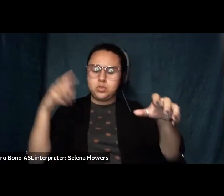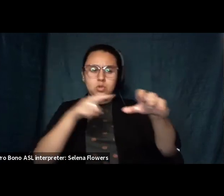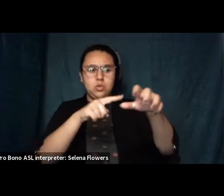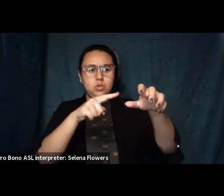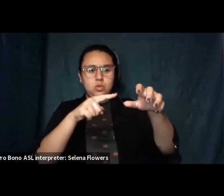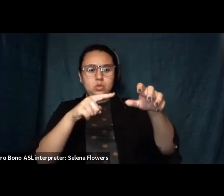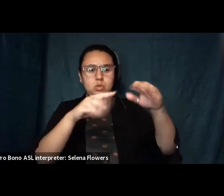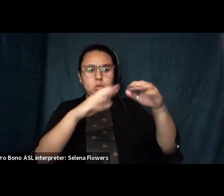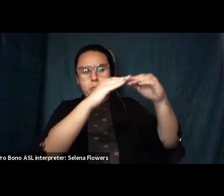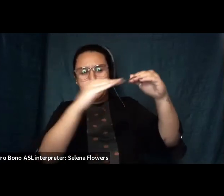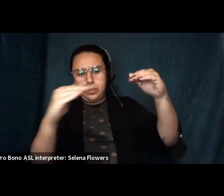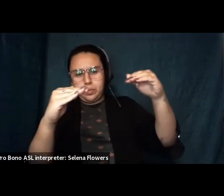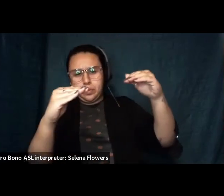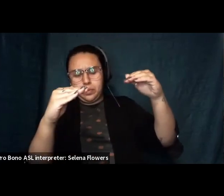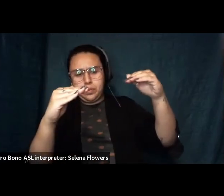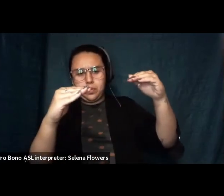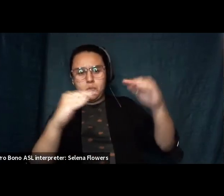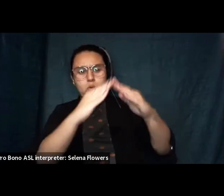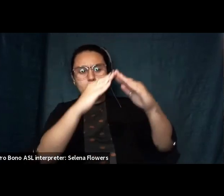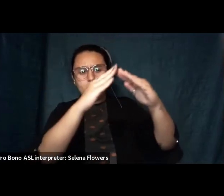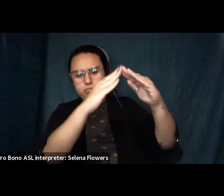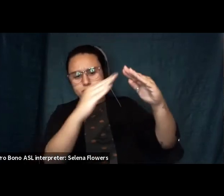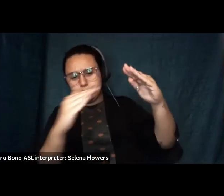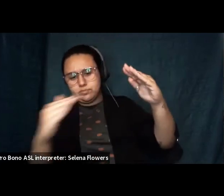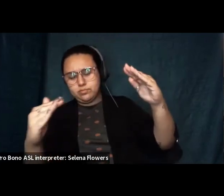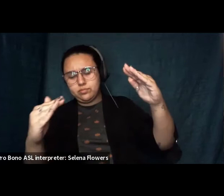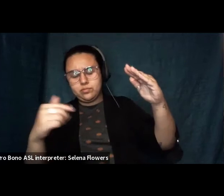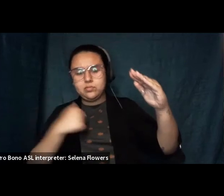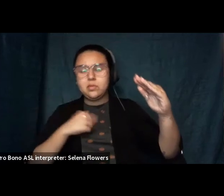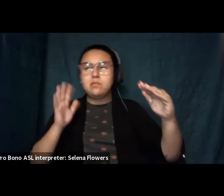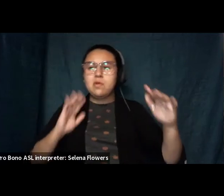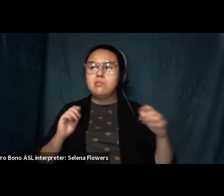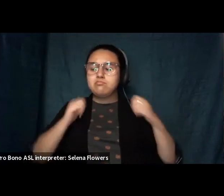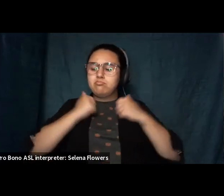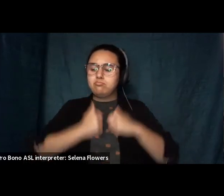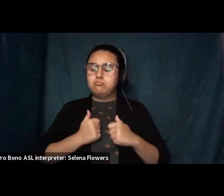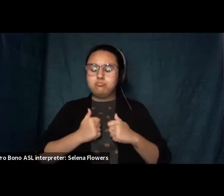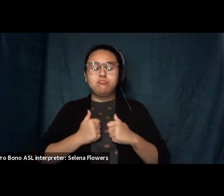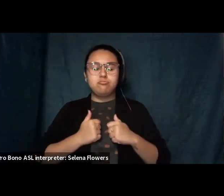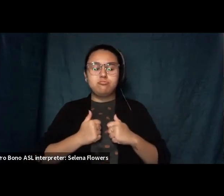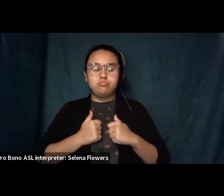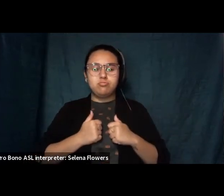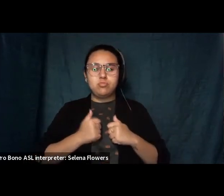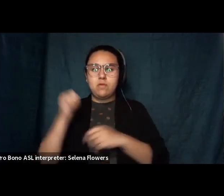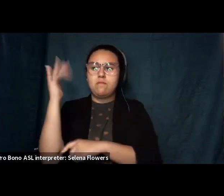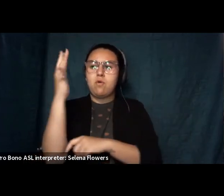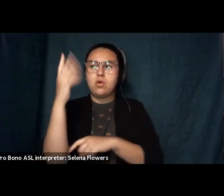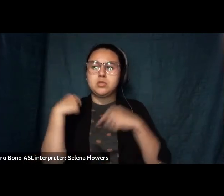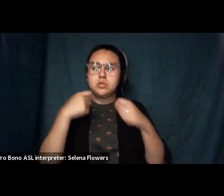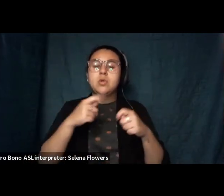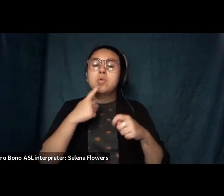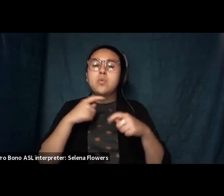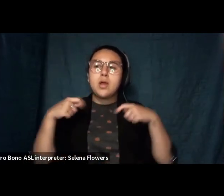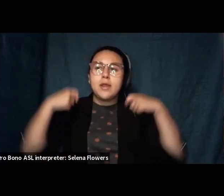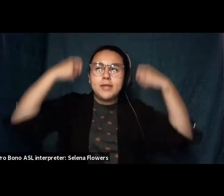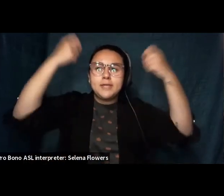pledge i've worn the pelt of forest shade i've worn my little hood of red the path